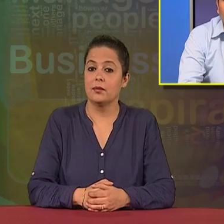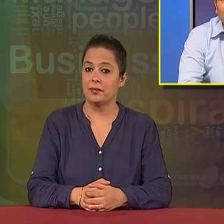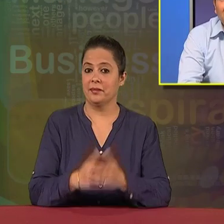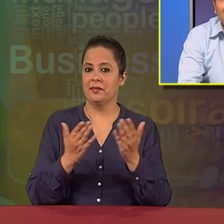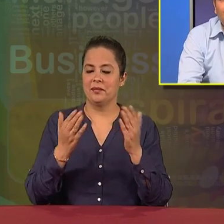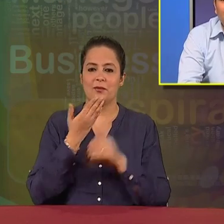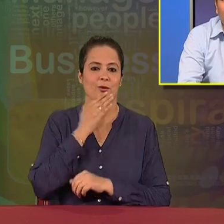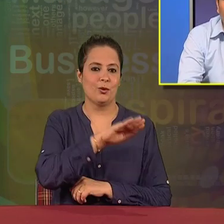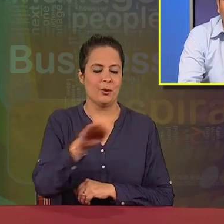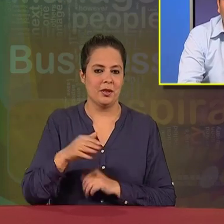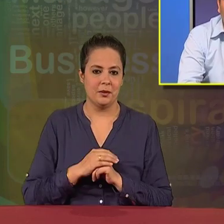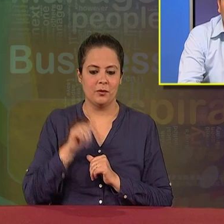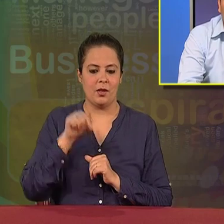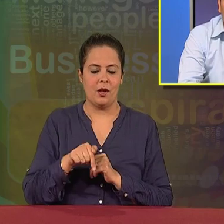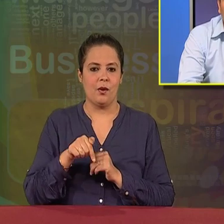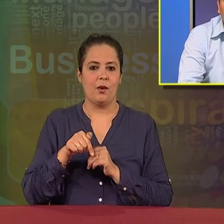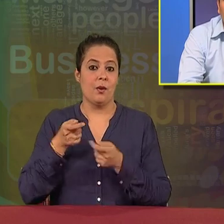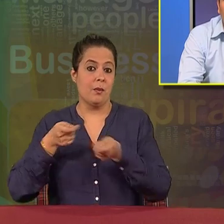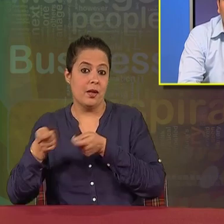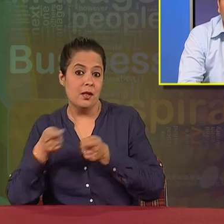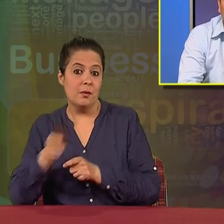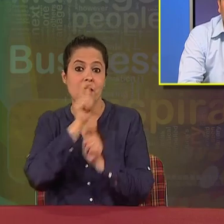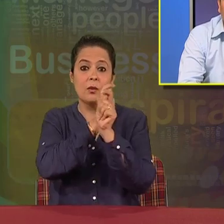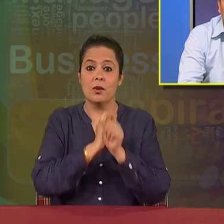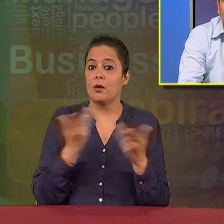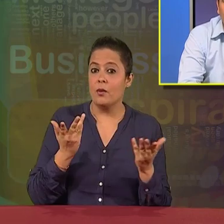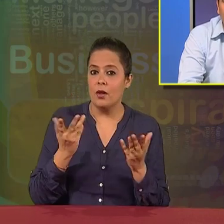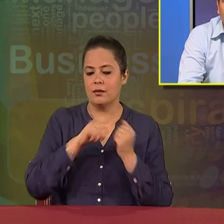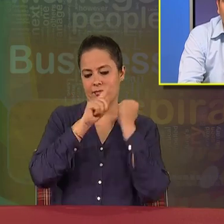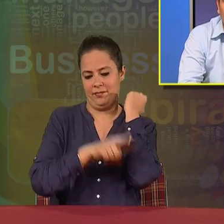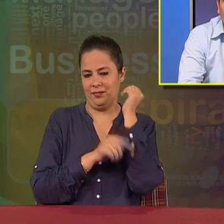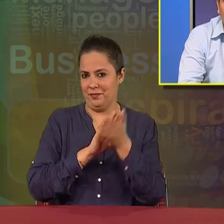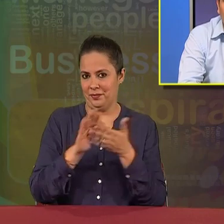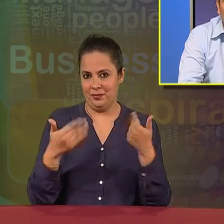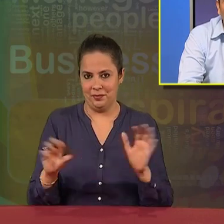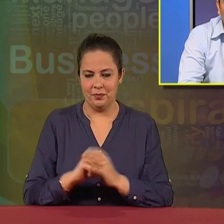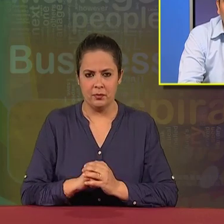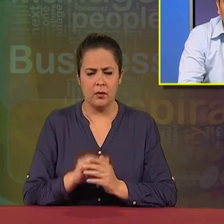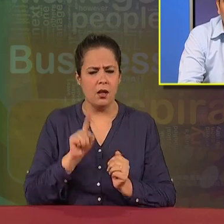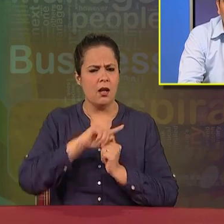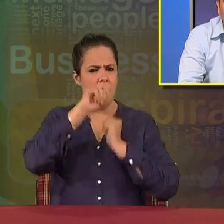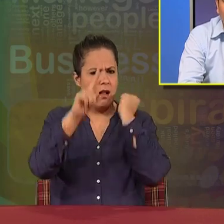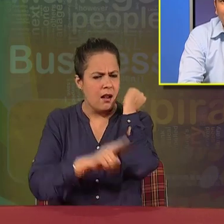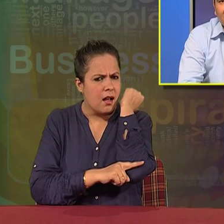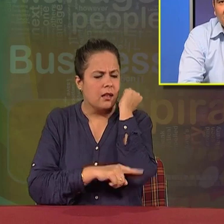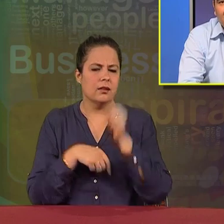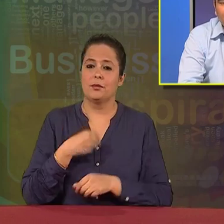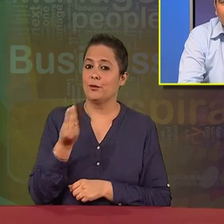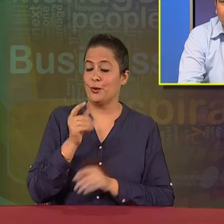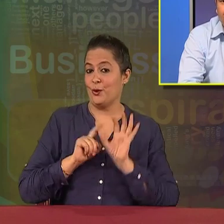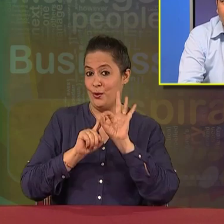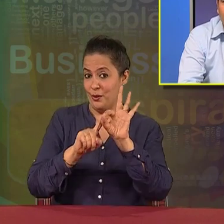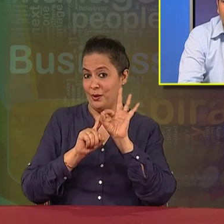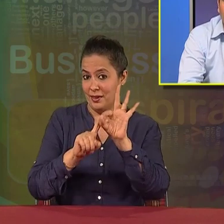Now, students, we have come to an end of the functions performed by the management. Now, at last, let me ask